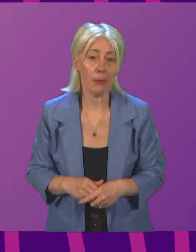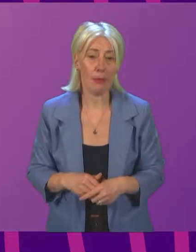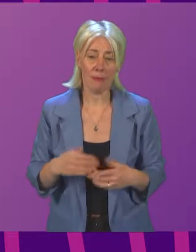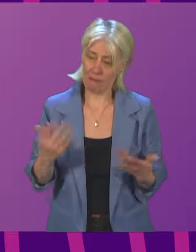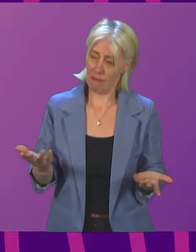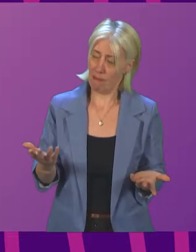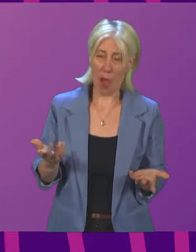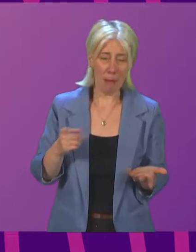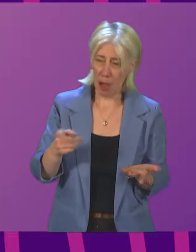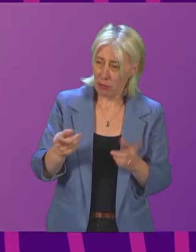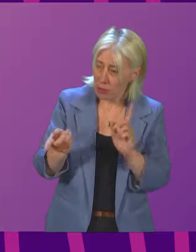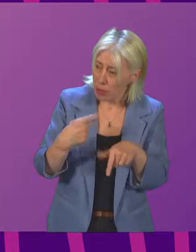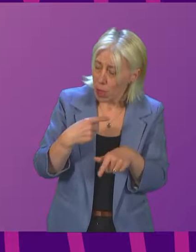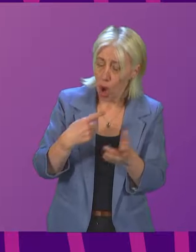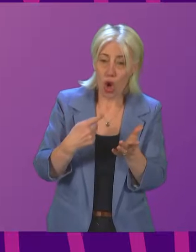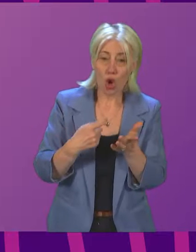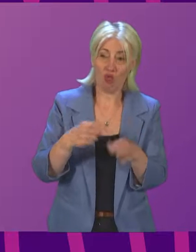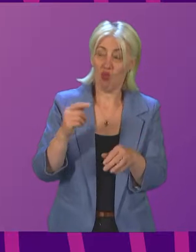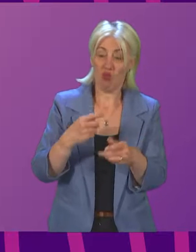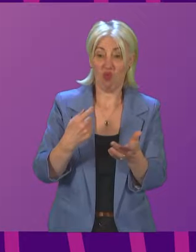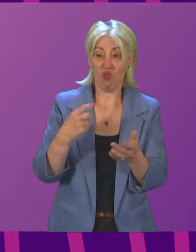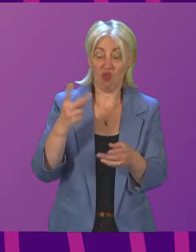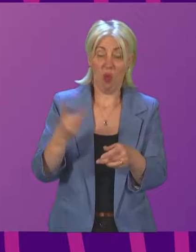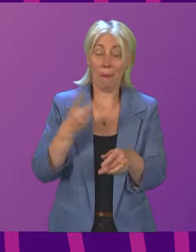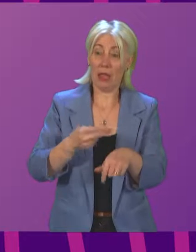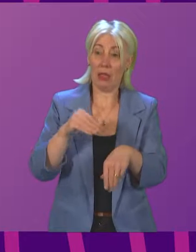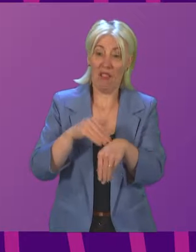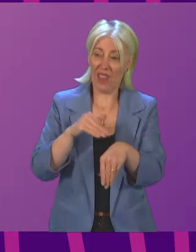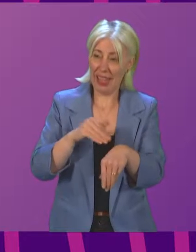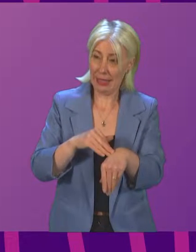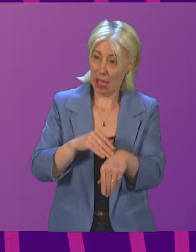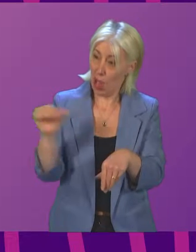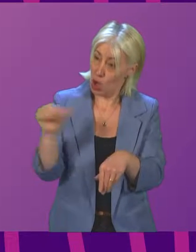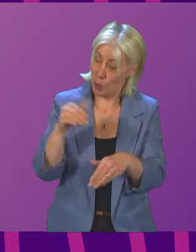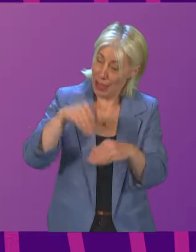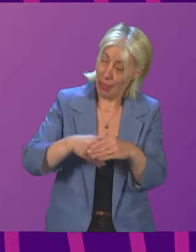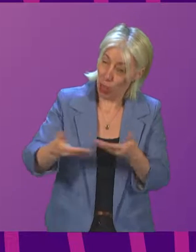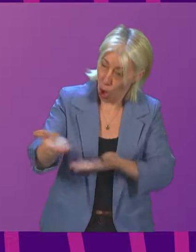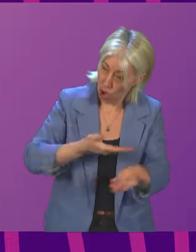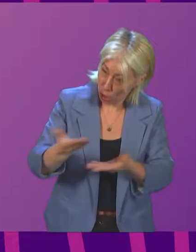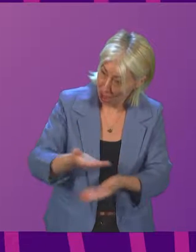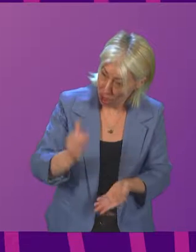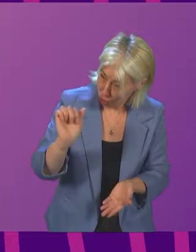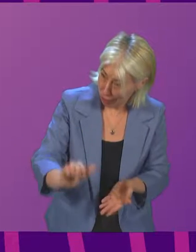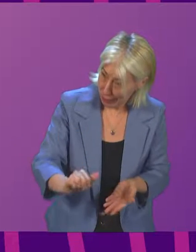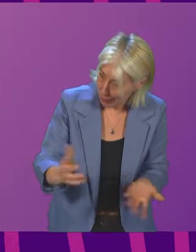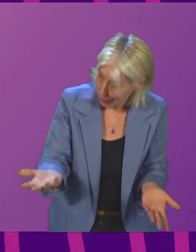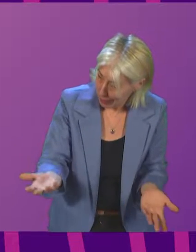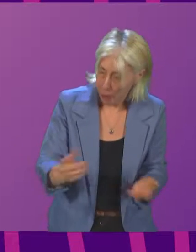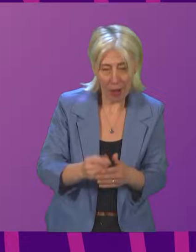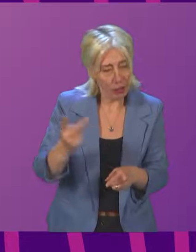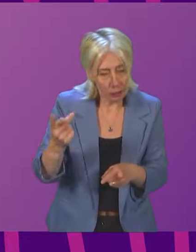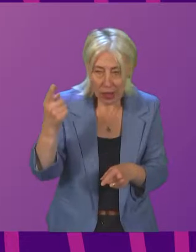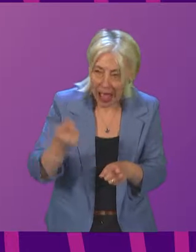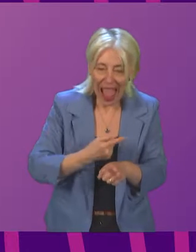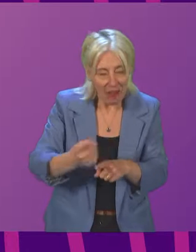the Cabinet Secretary did not address the issue of re-offending, which I presume forms part of the consultation in the first place. But I am afraid week after